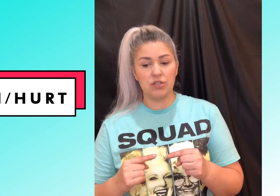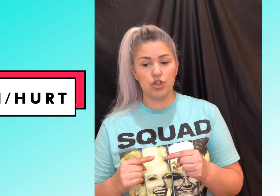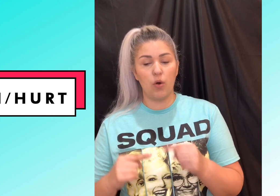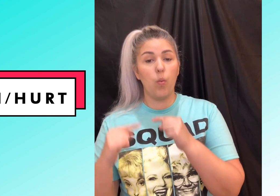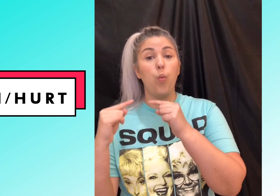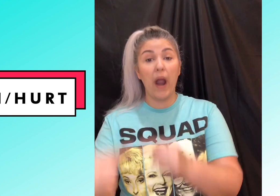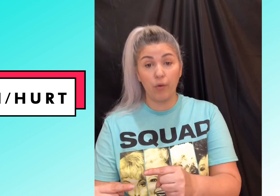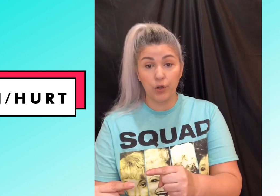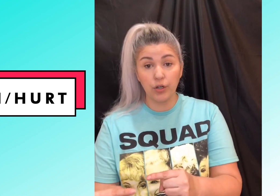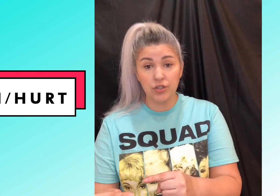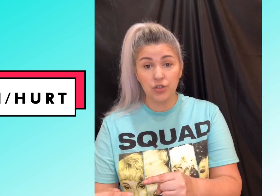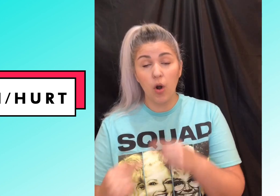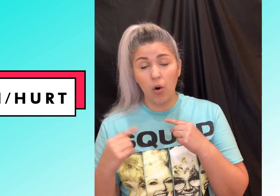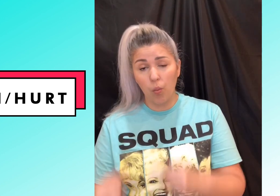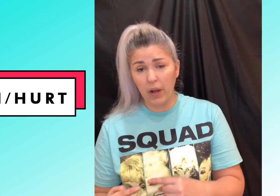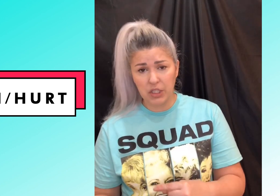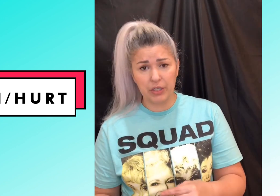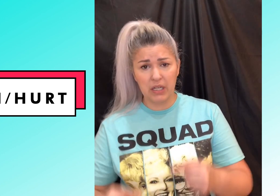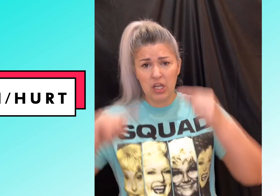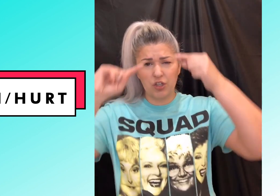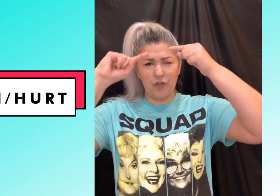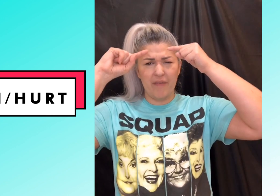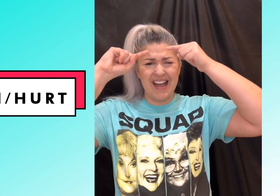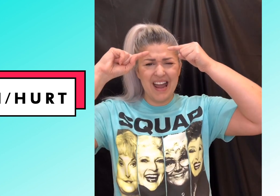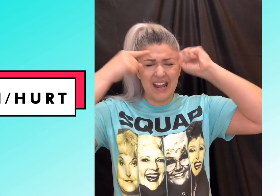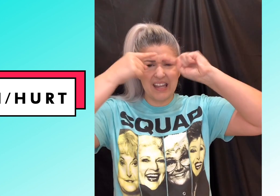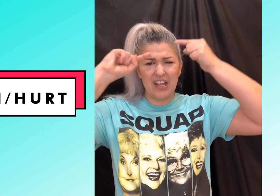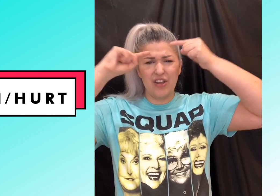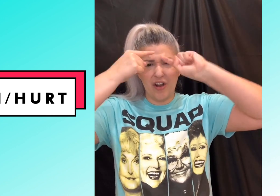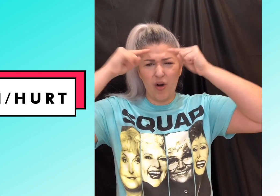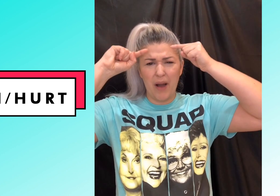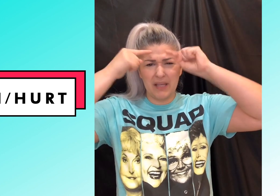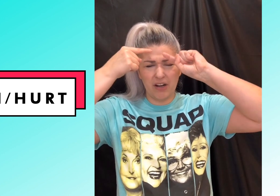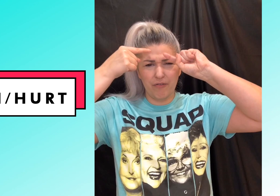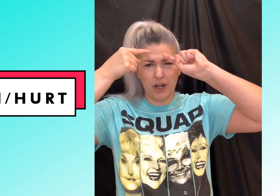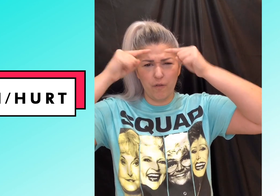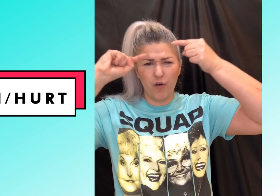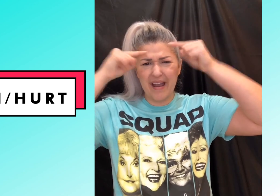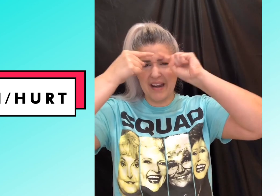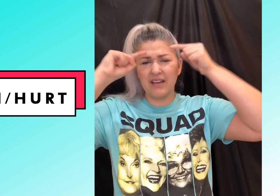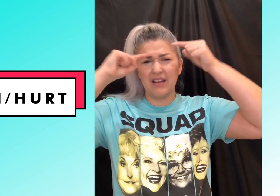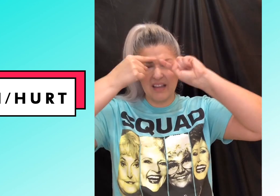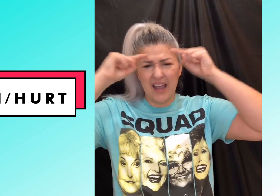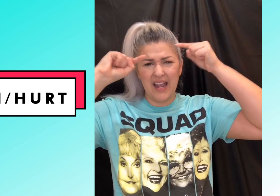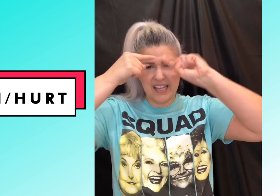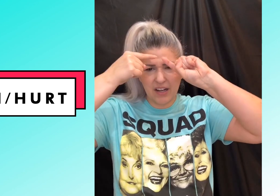it to show where it hurts or what's hurting so if you have a headache you can go up here in front of your forehead here